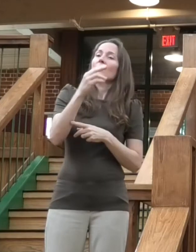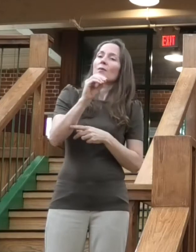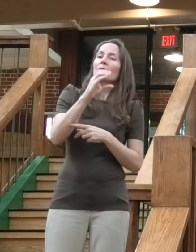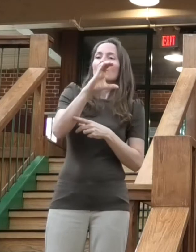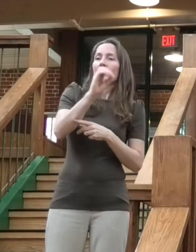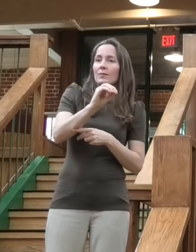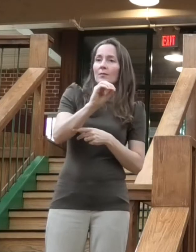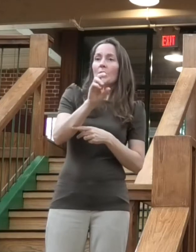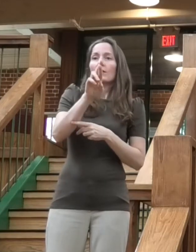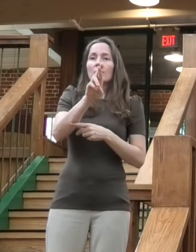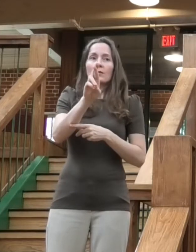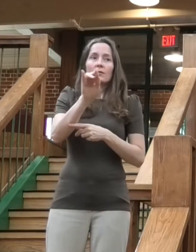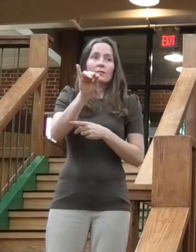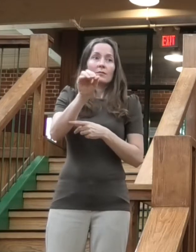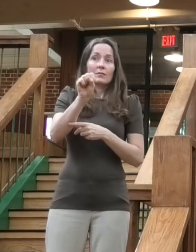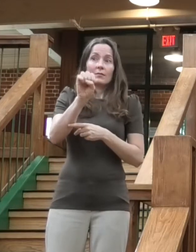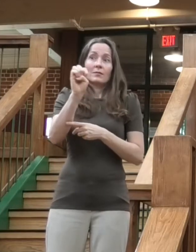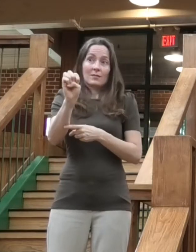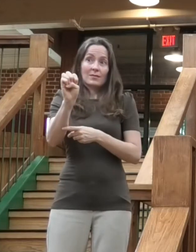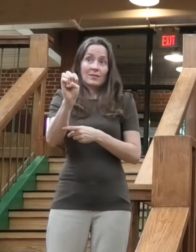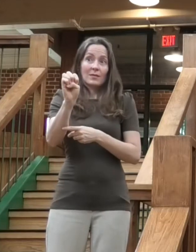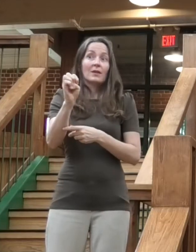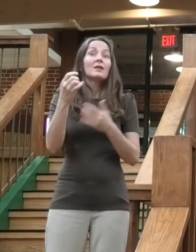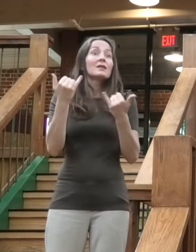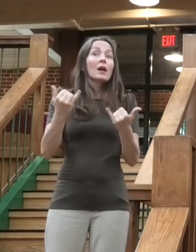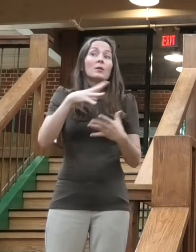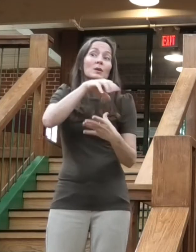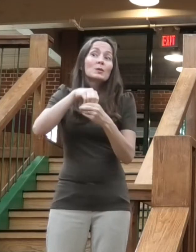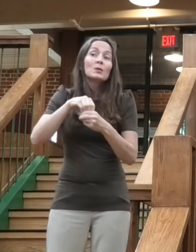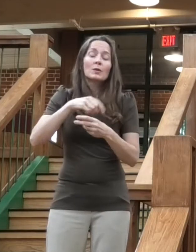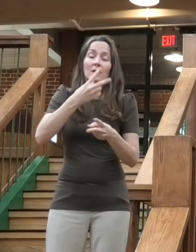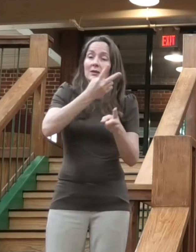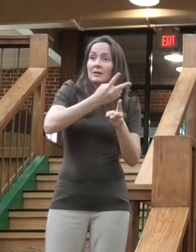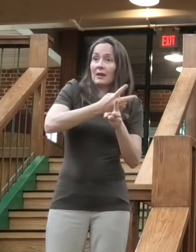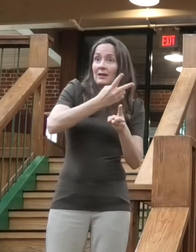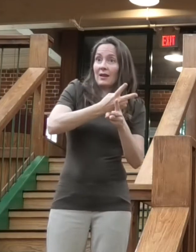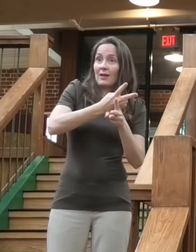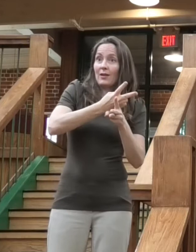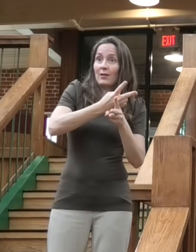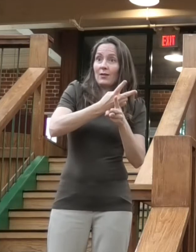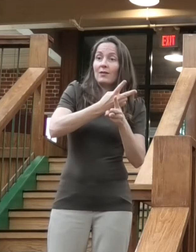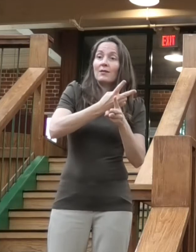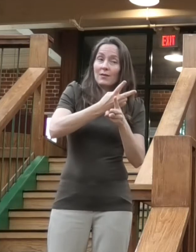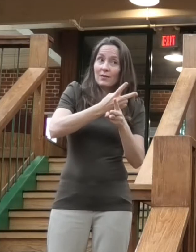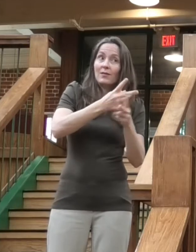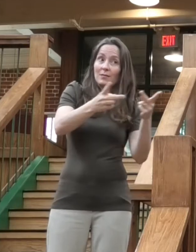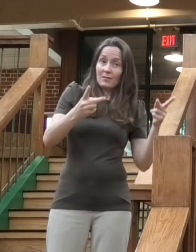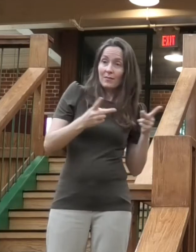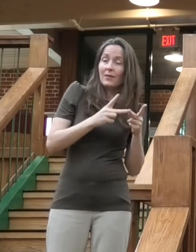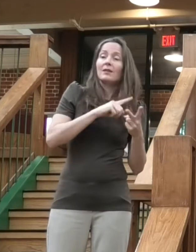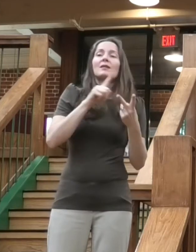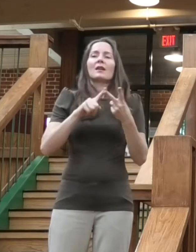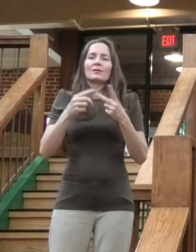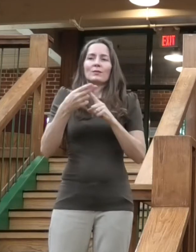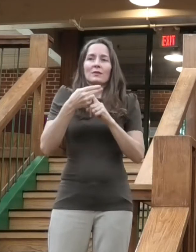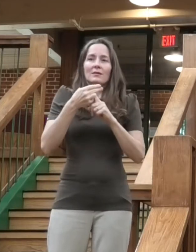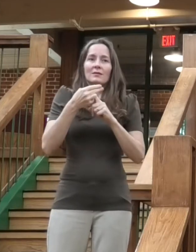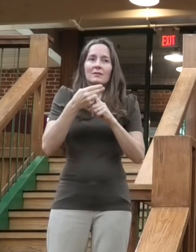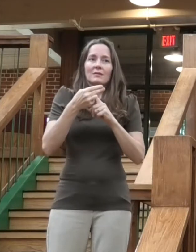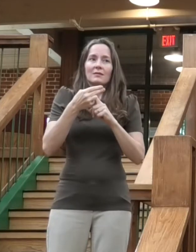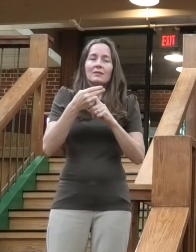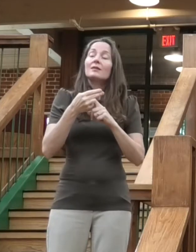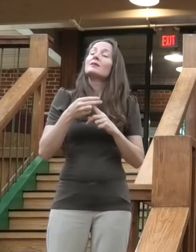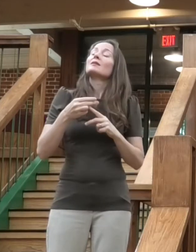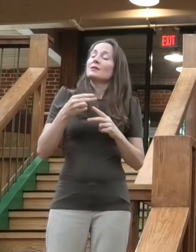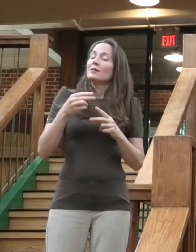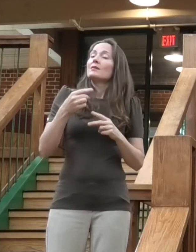Grants to both daycare establishments and hotels. These grants will support